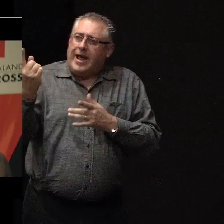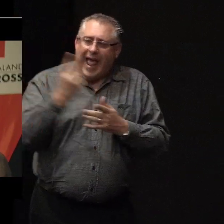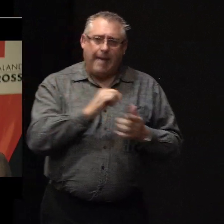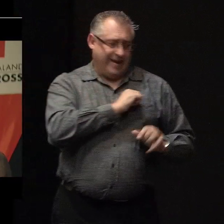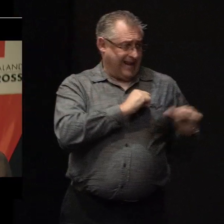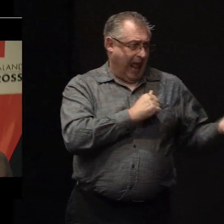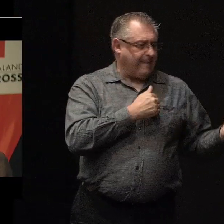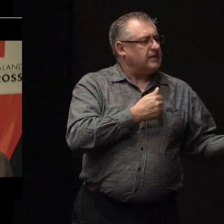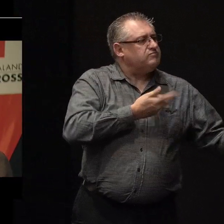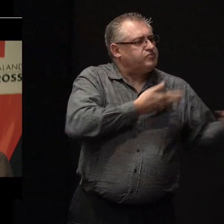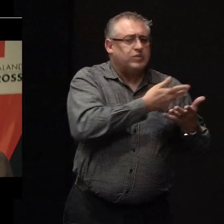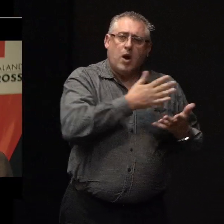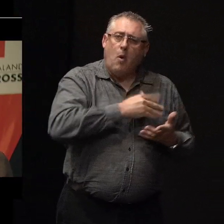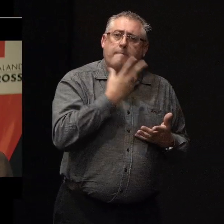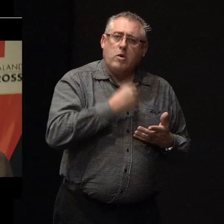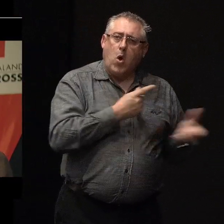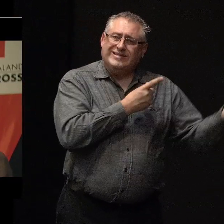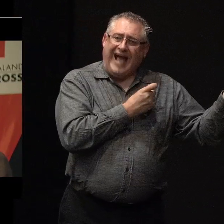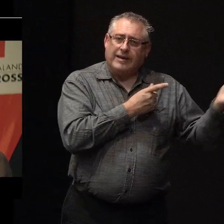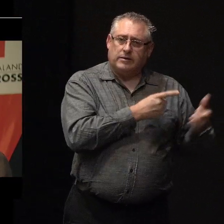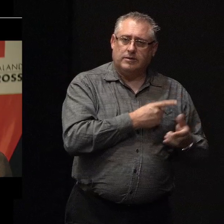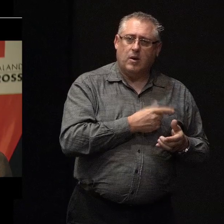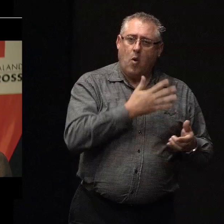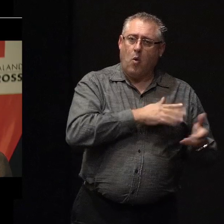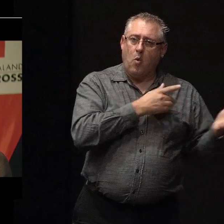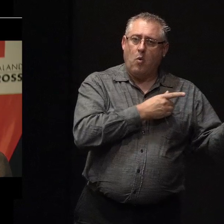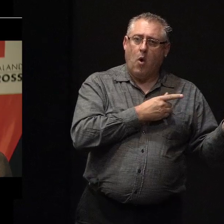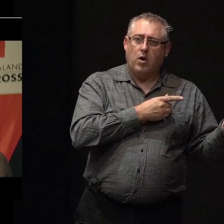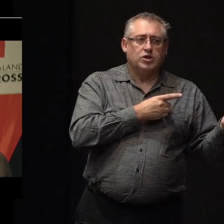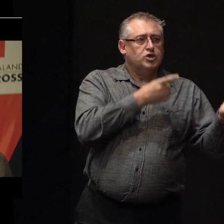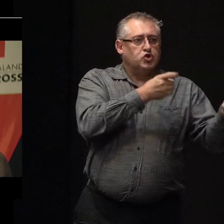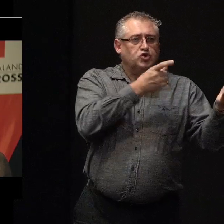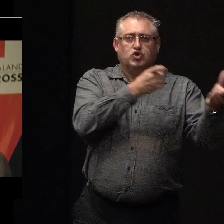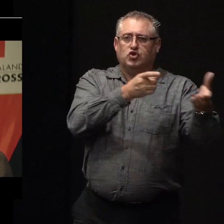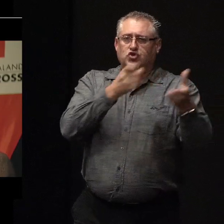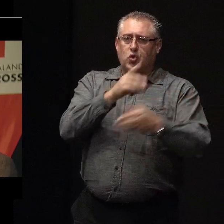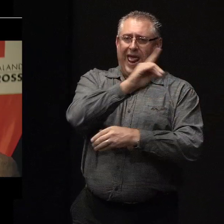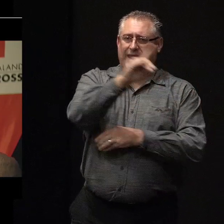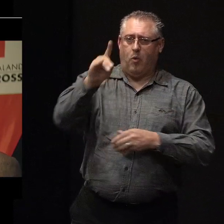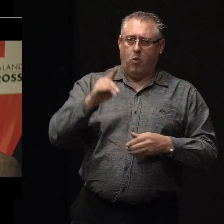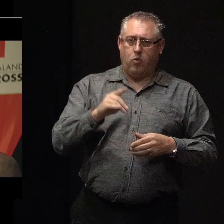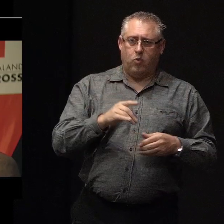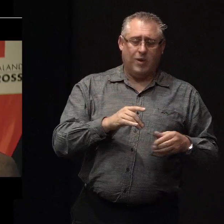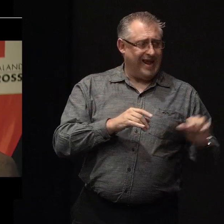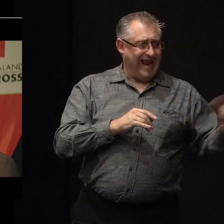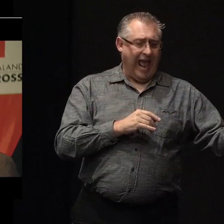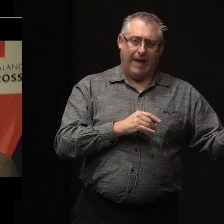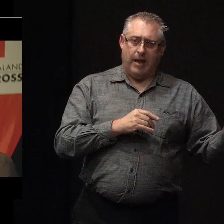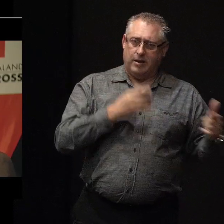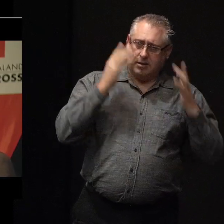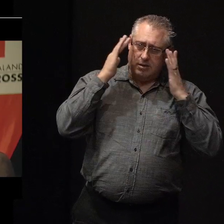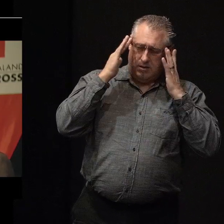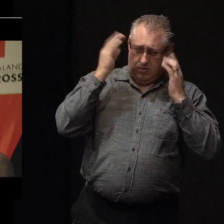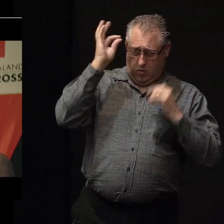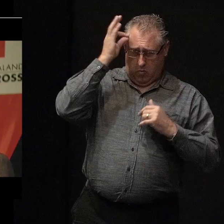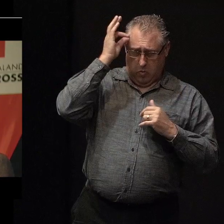said he wanted to borrow his gun and shoot all the remaining stock. And his neighbour had been